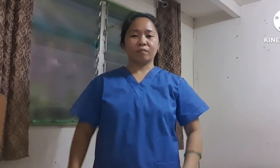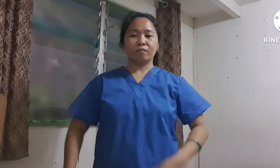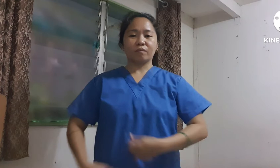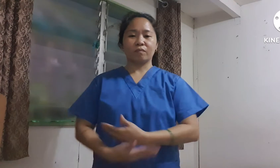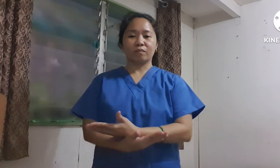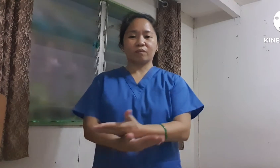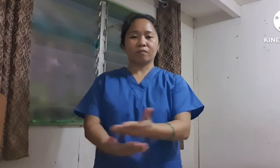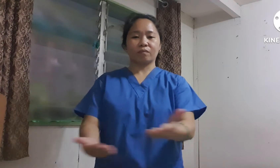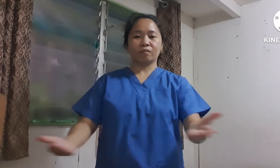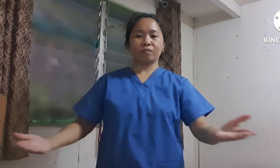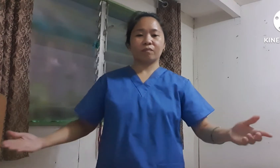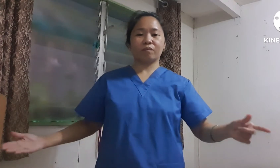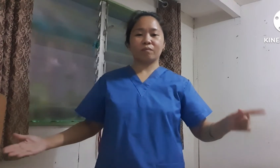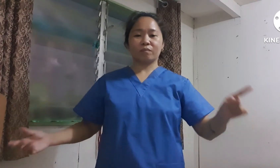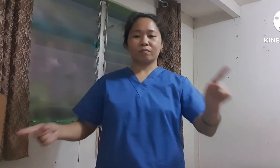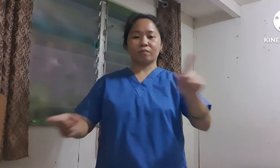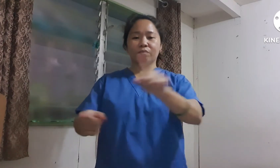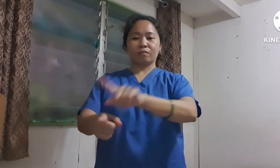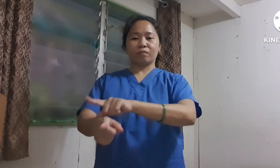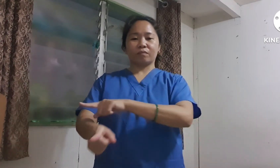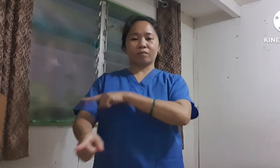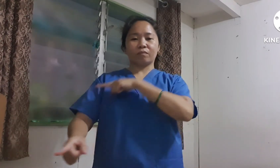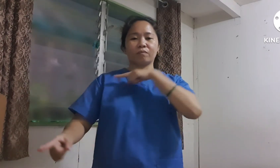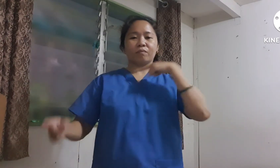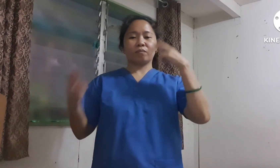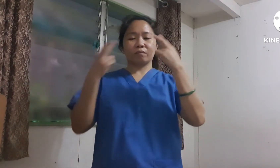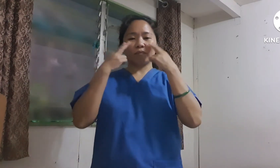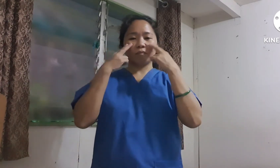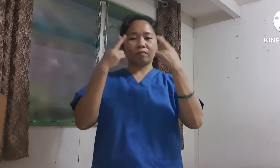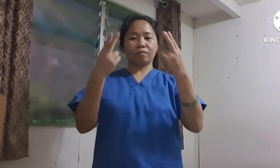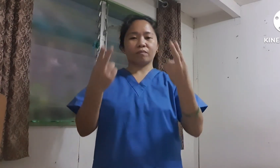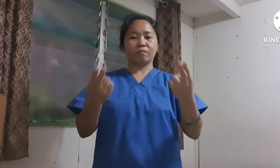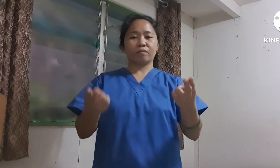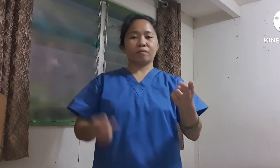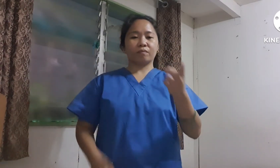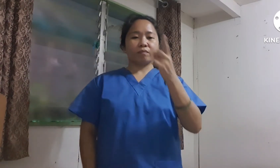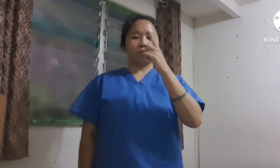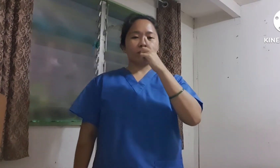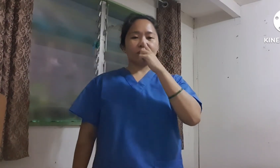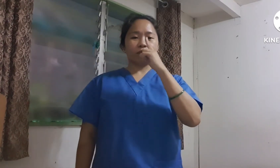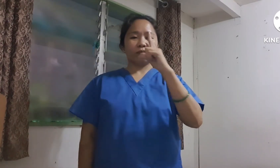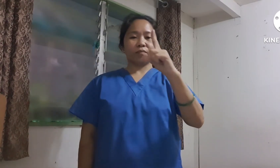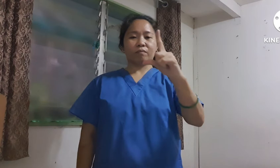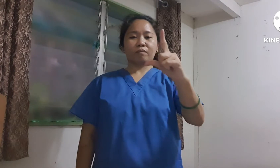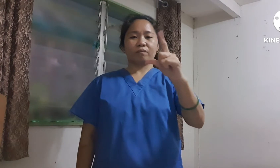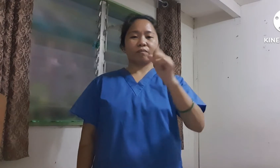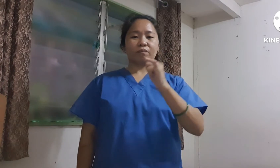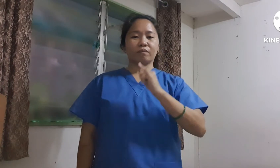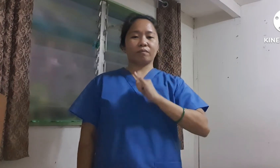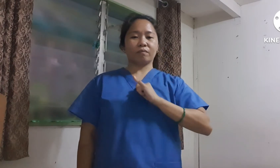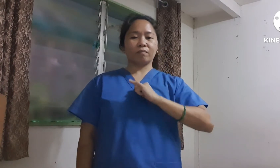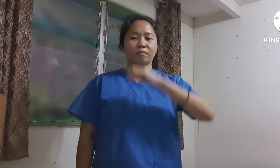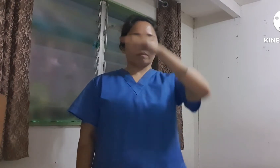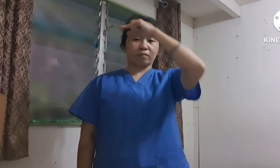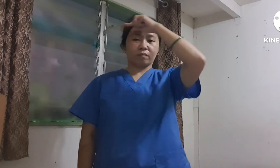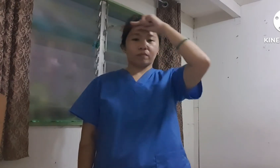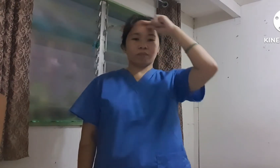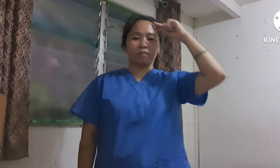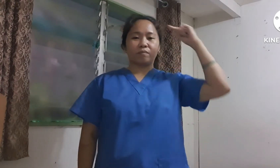What took you so long To make me sleep How lucky I am Because I am